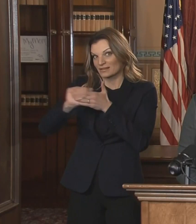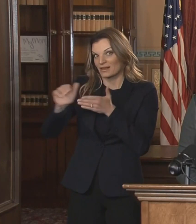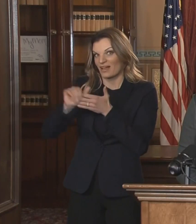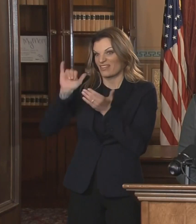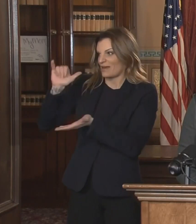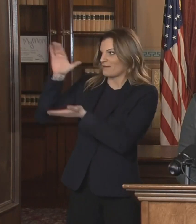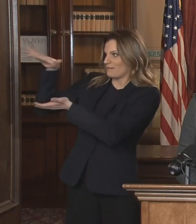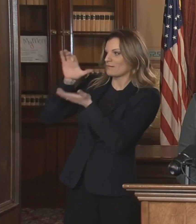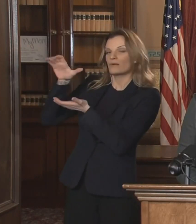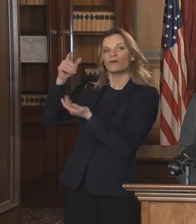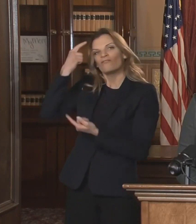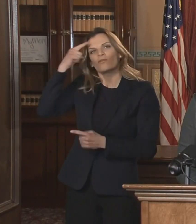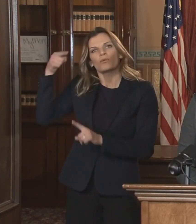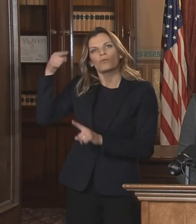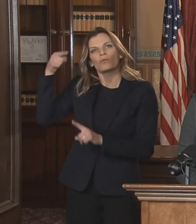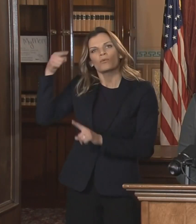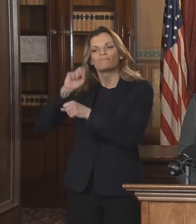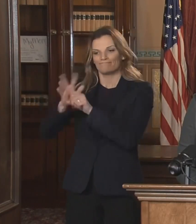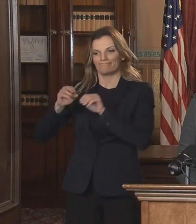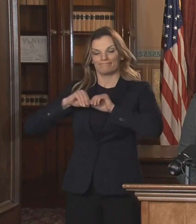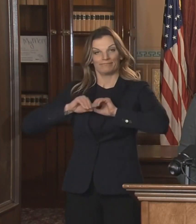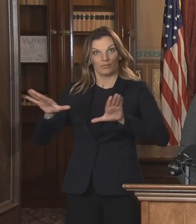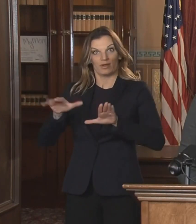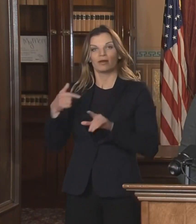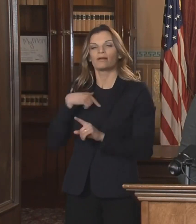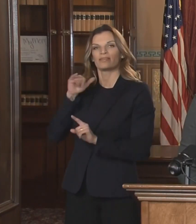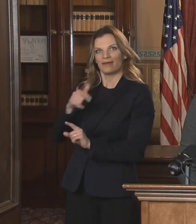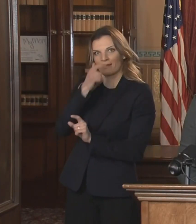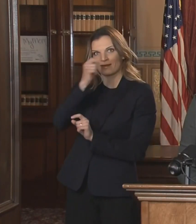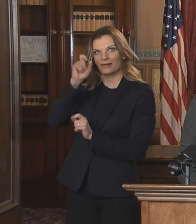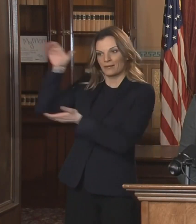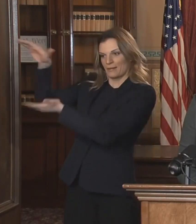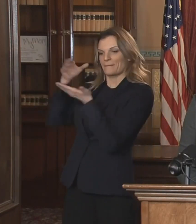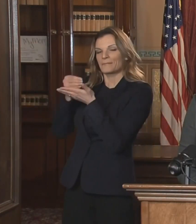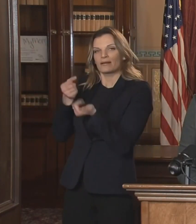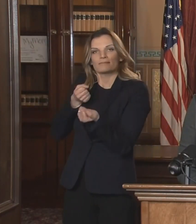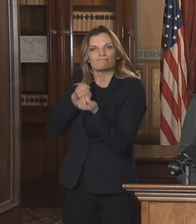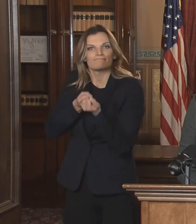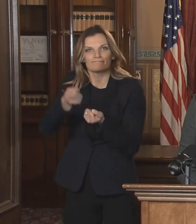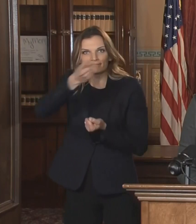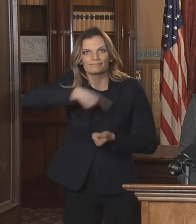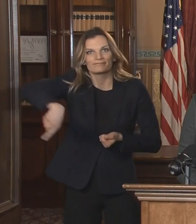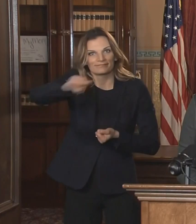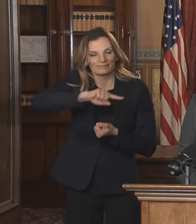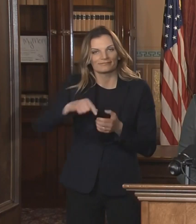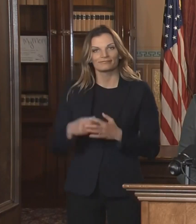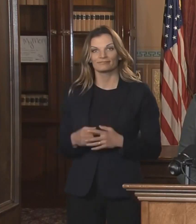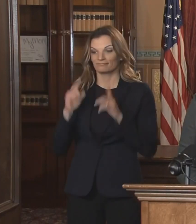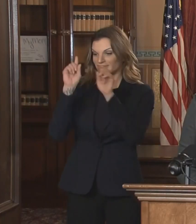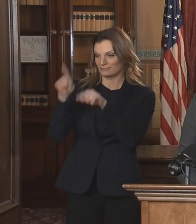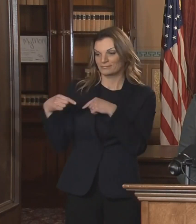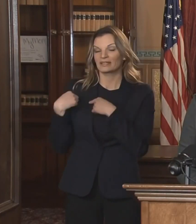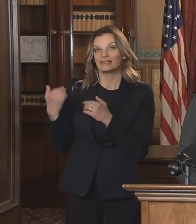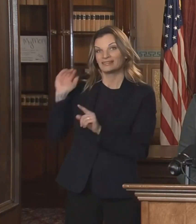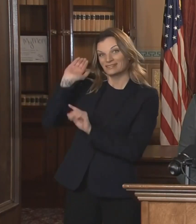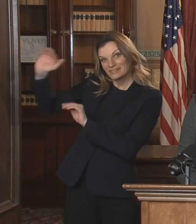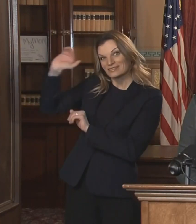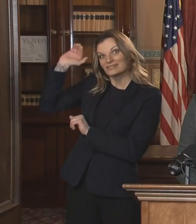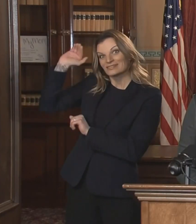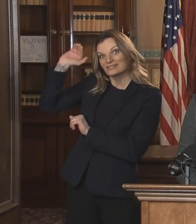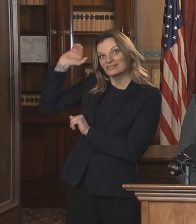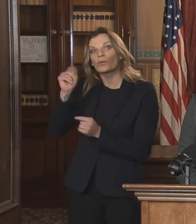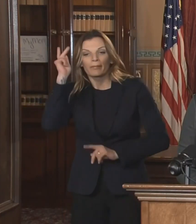plan. Week after week, we have been urging the nation's governors on both sides of the aisle have been